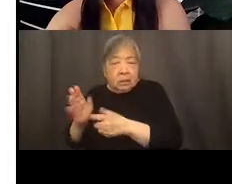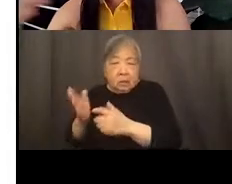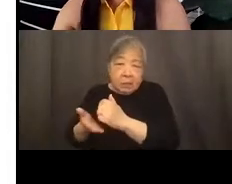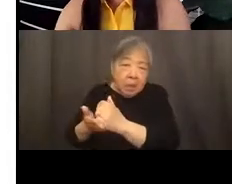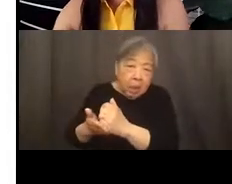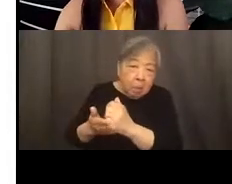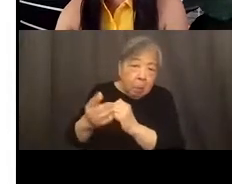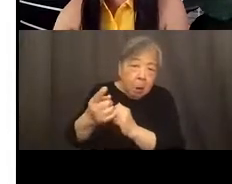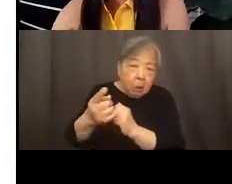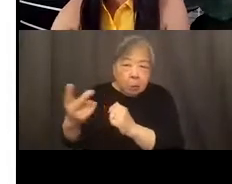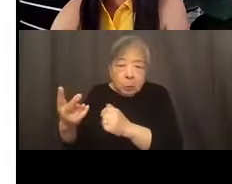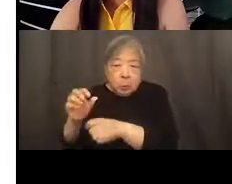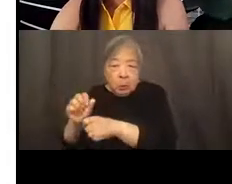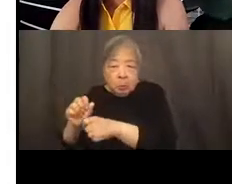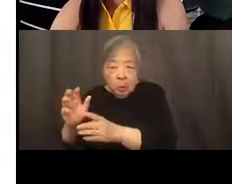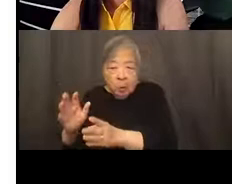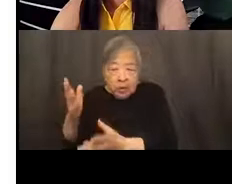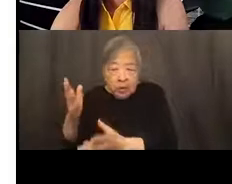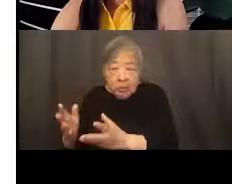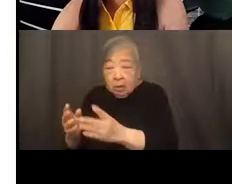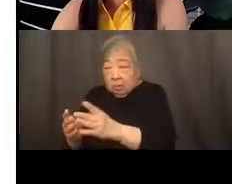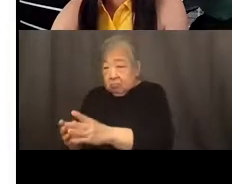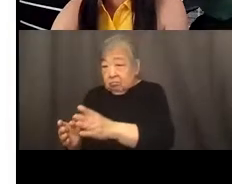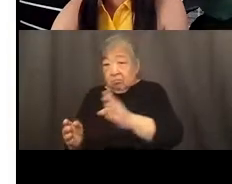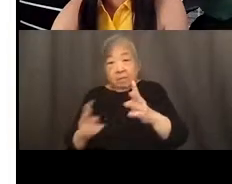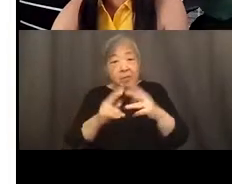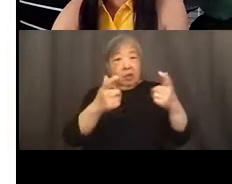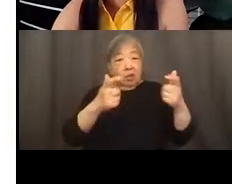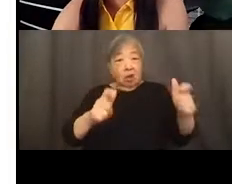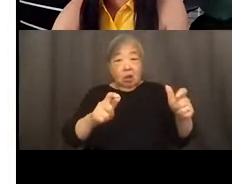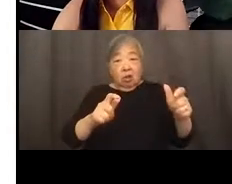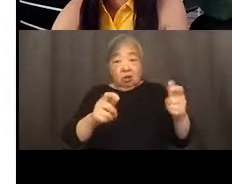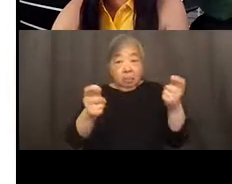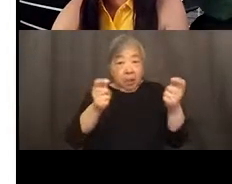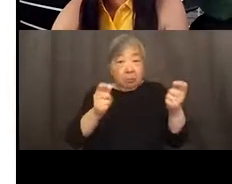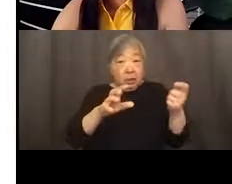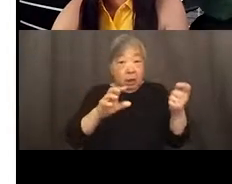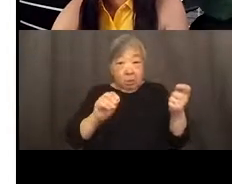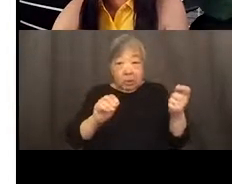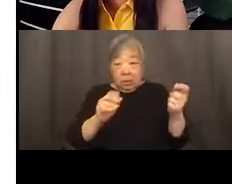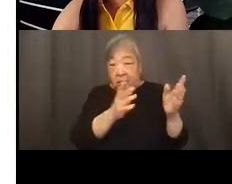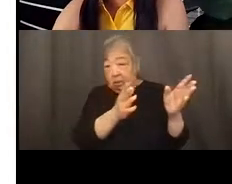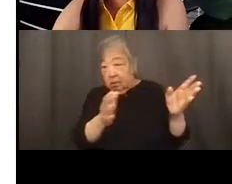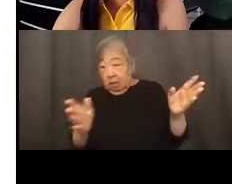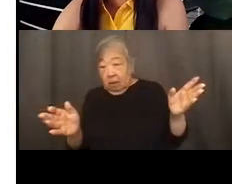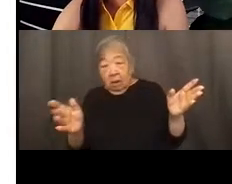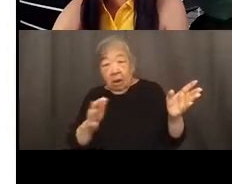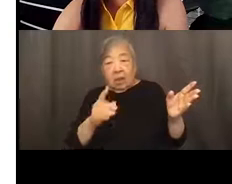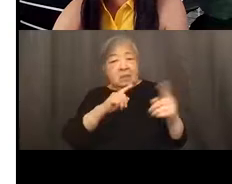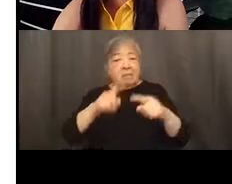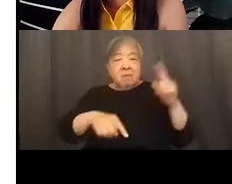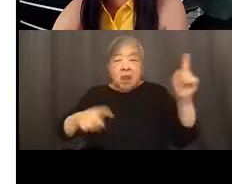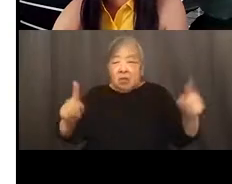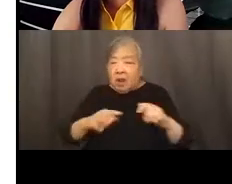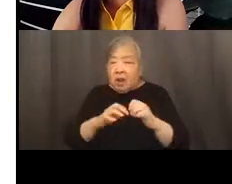employees to the very large multi-state, uh, regional or national management companies. And it's very much varied in how they're